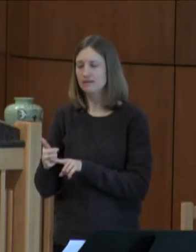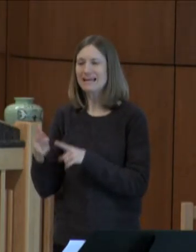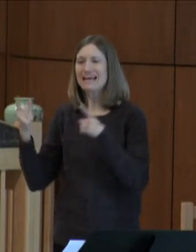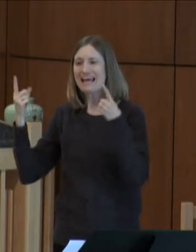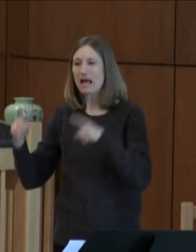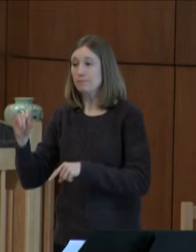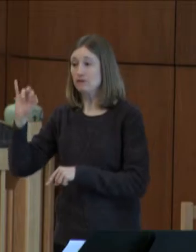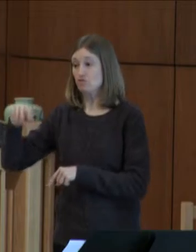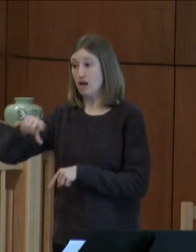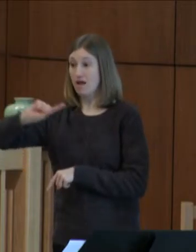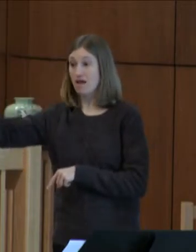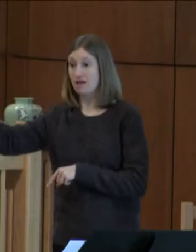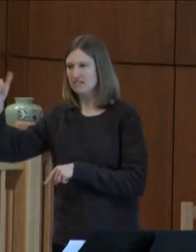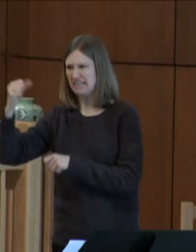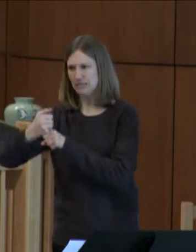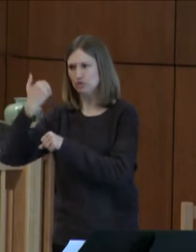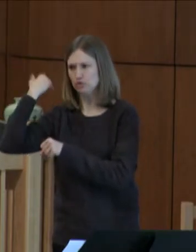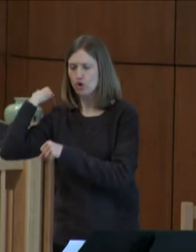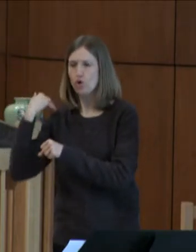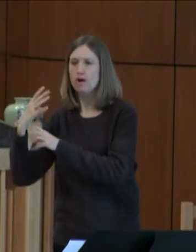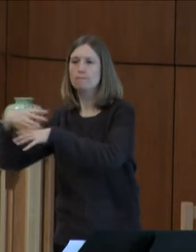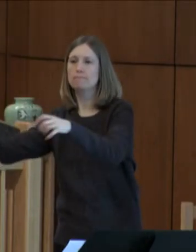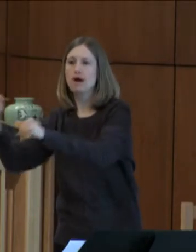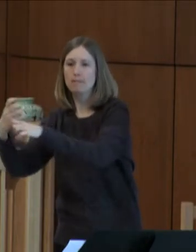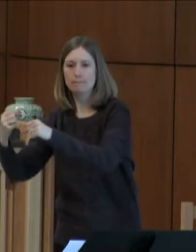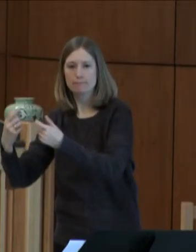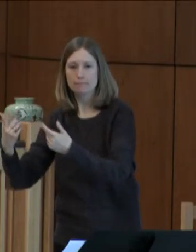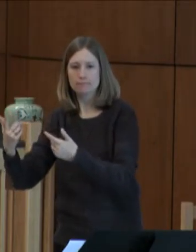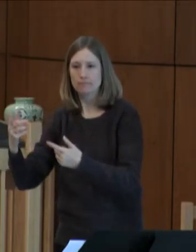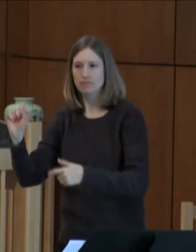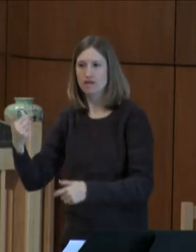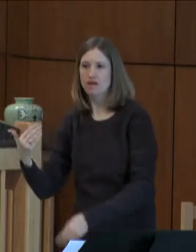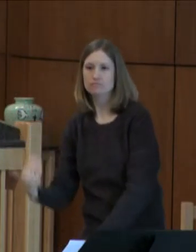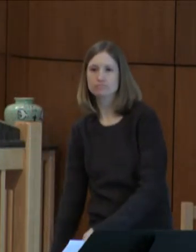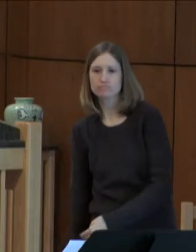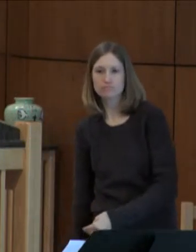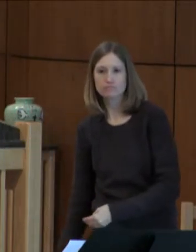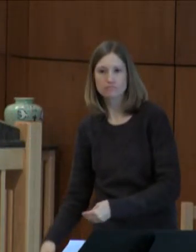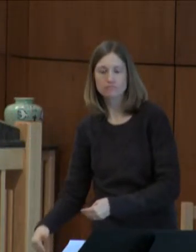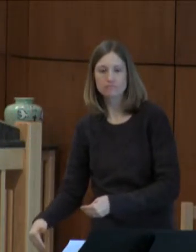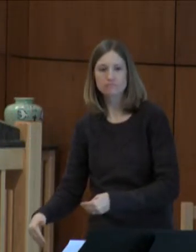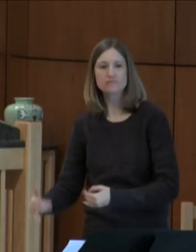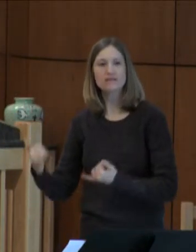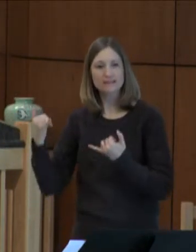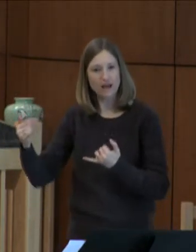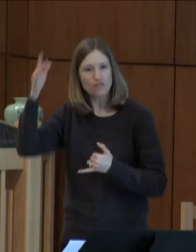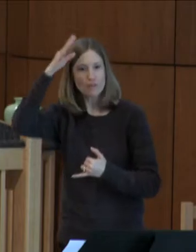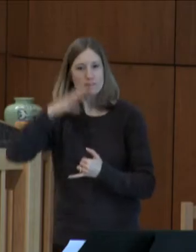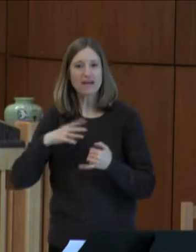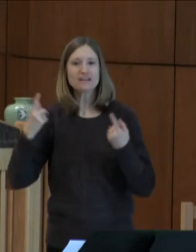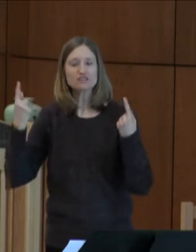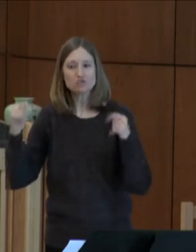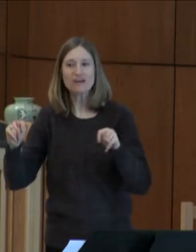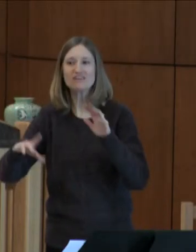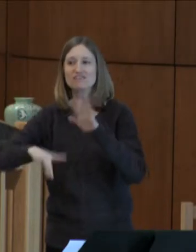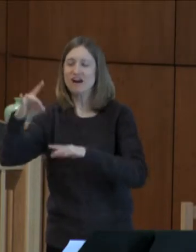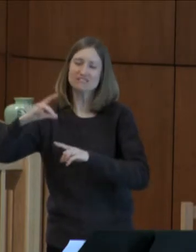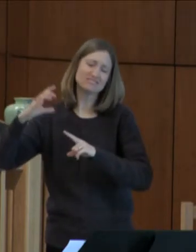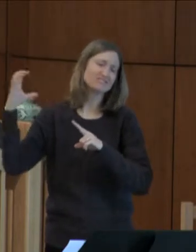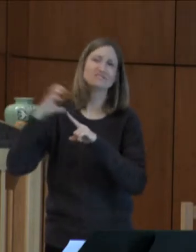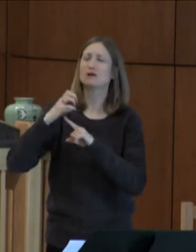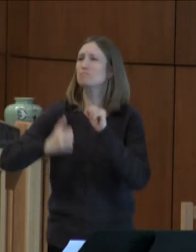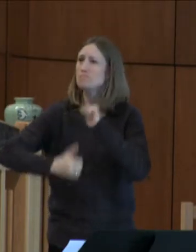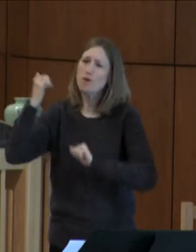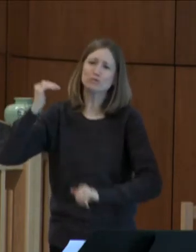bombing in Iraq 10 years ago. And now he is trying to climb the tallest mountain